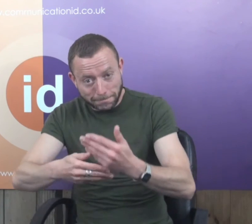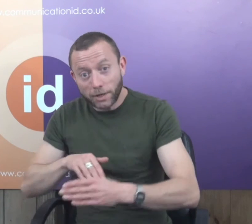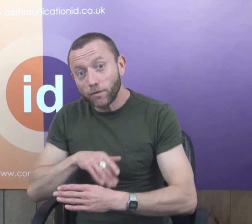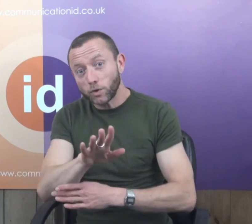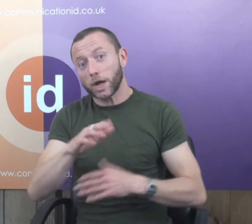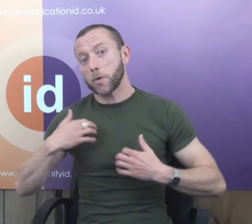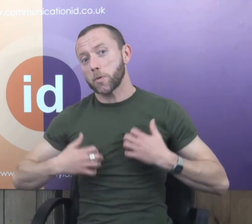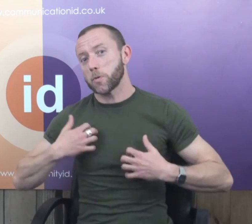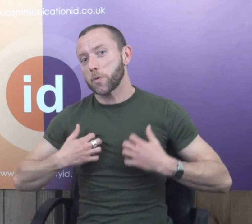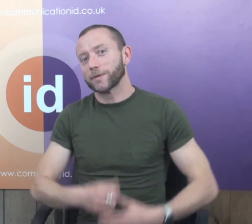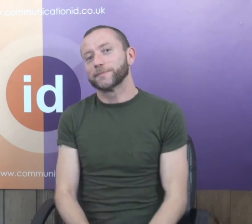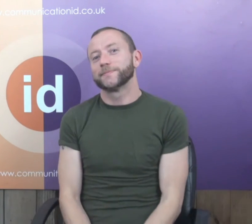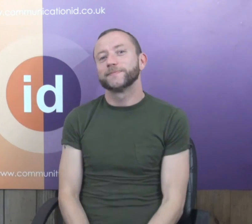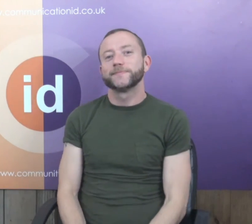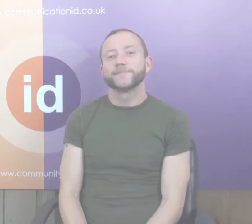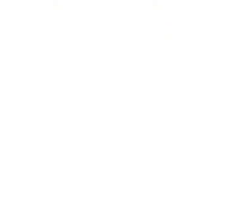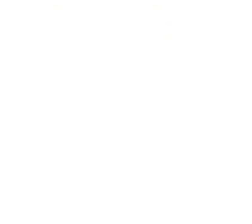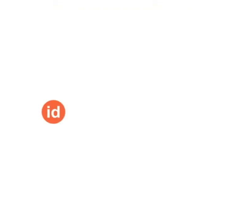and watch your space for exciting things in the future.